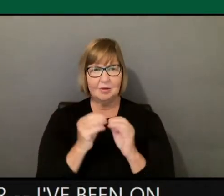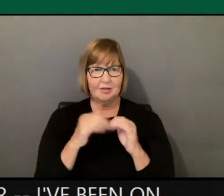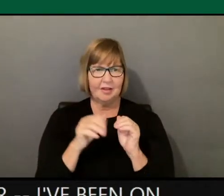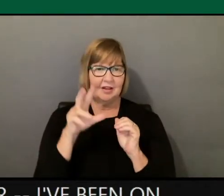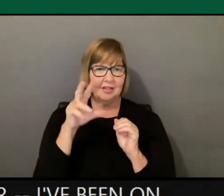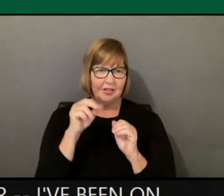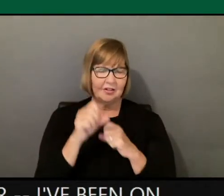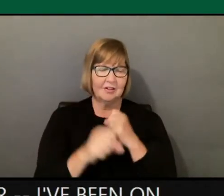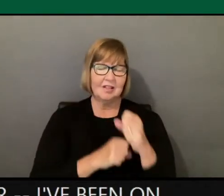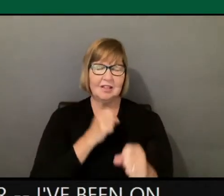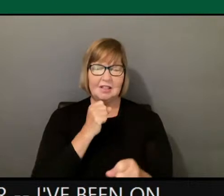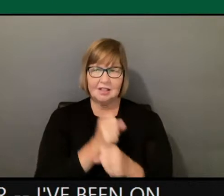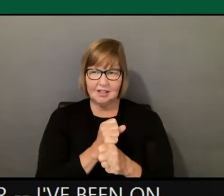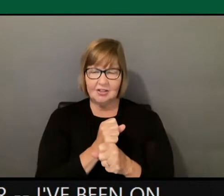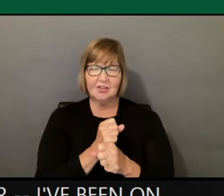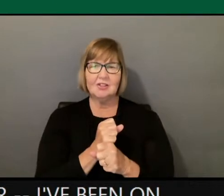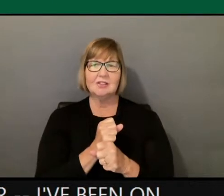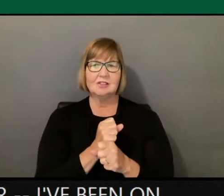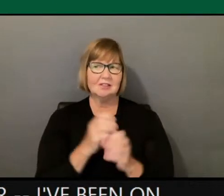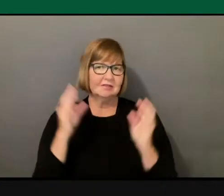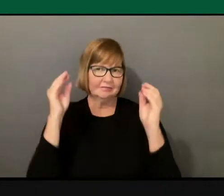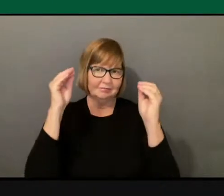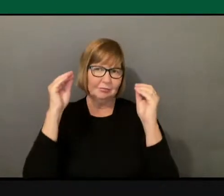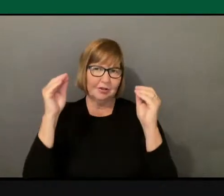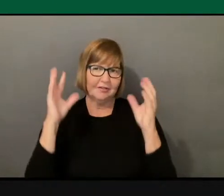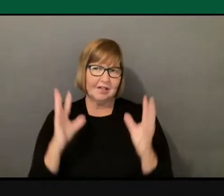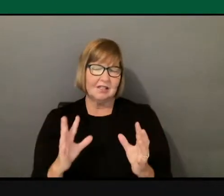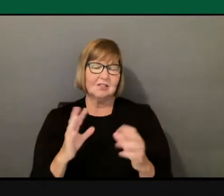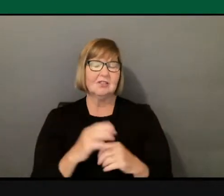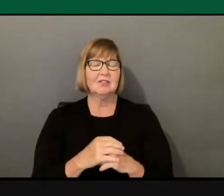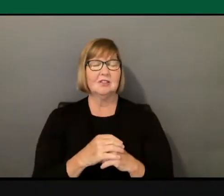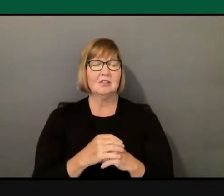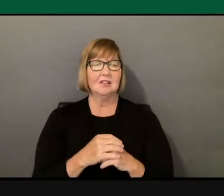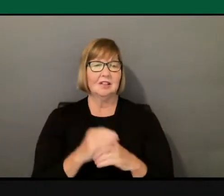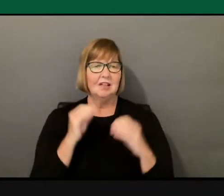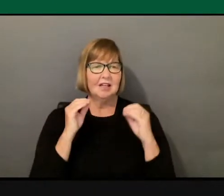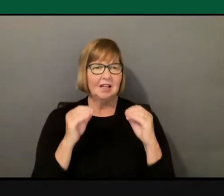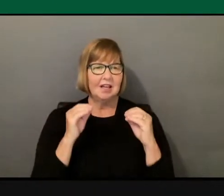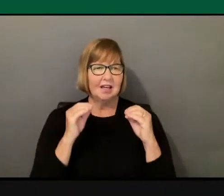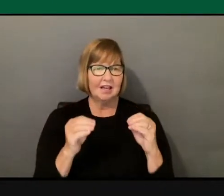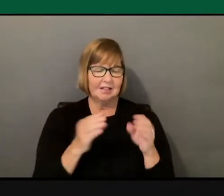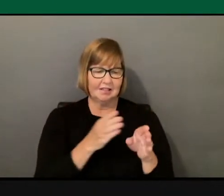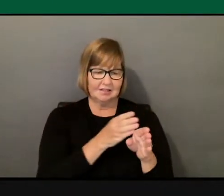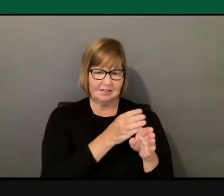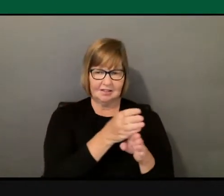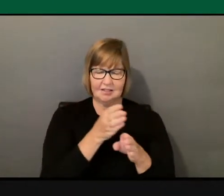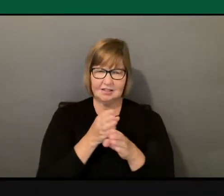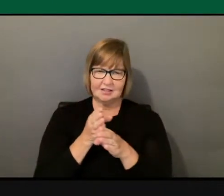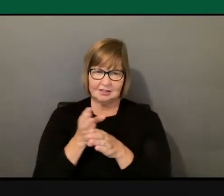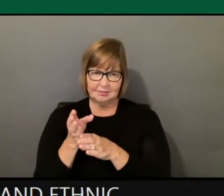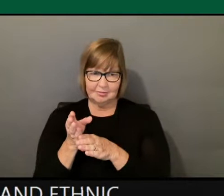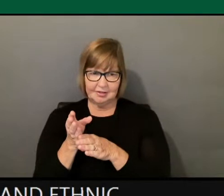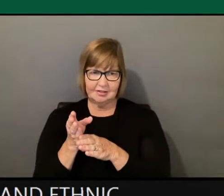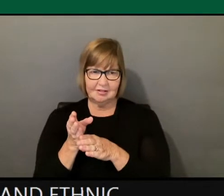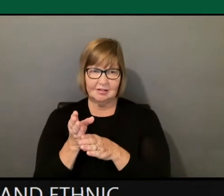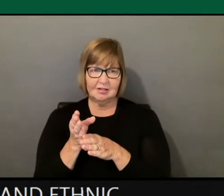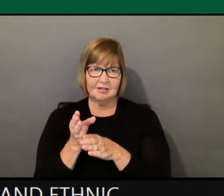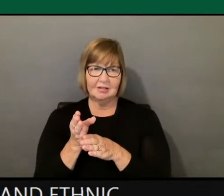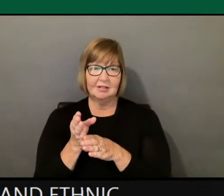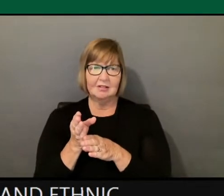in women's studies and ethnic studies, so I, I teach in two of the disciplines that have been considered the most controversial